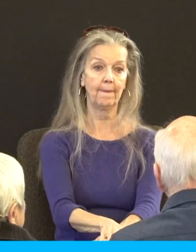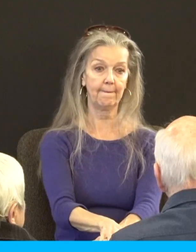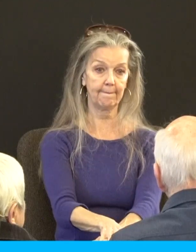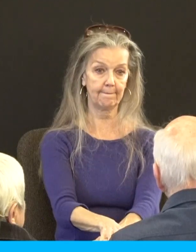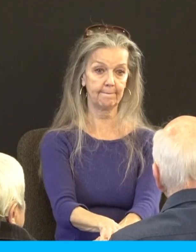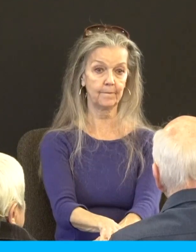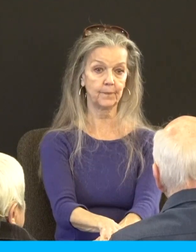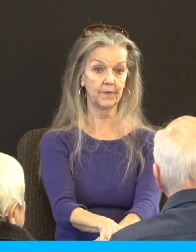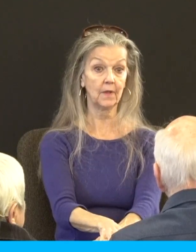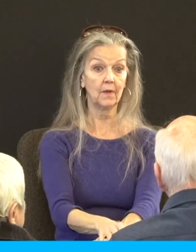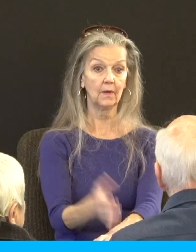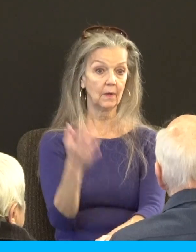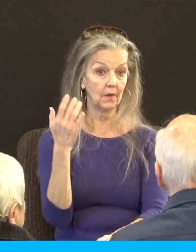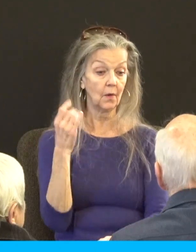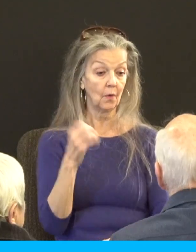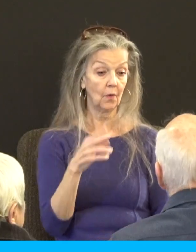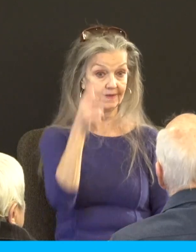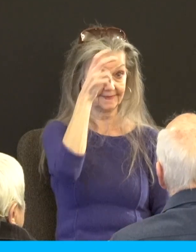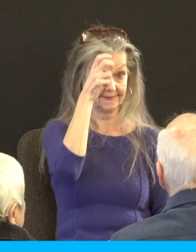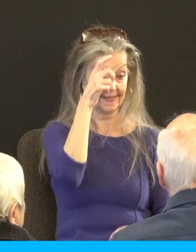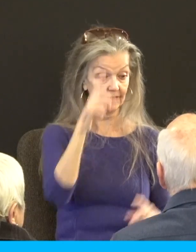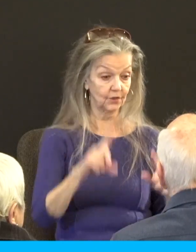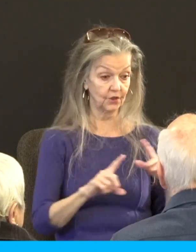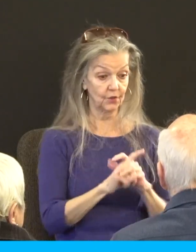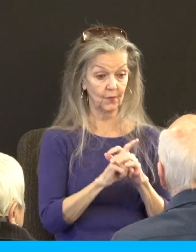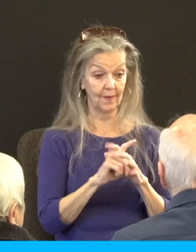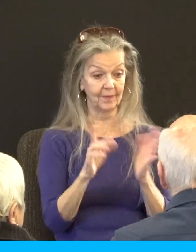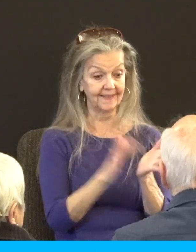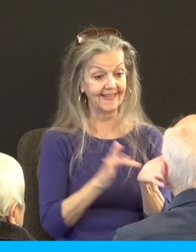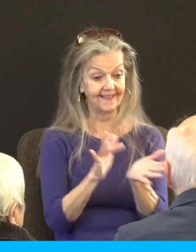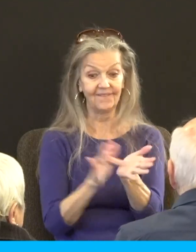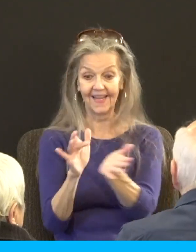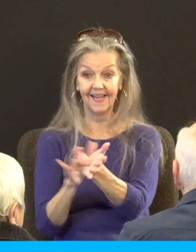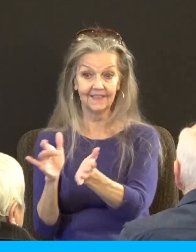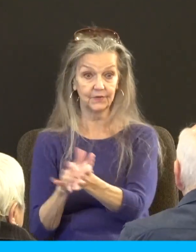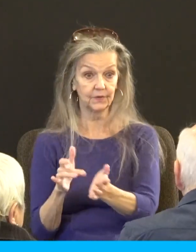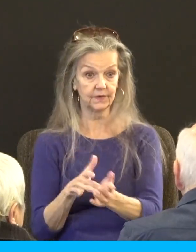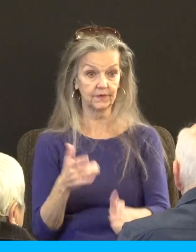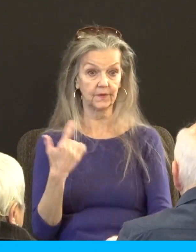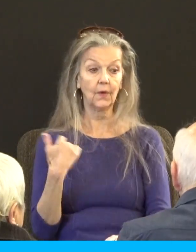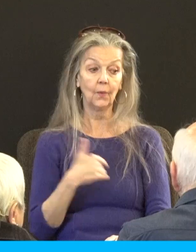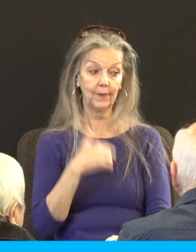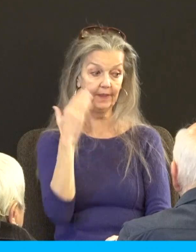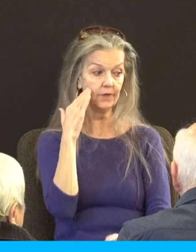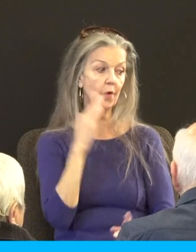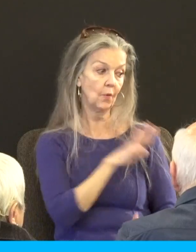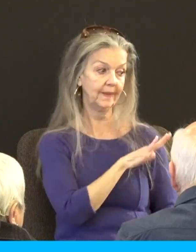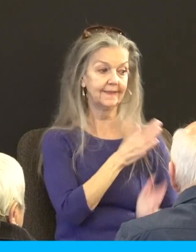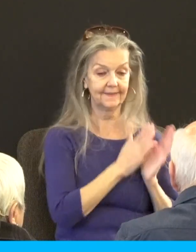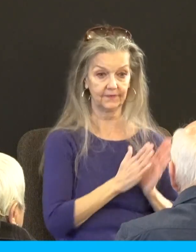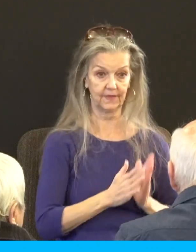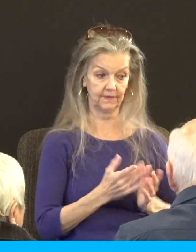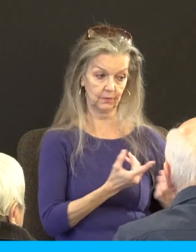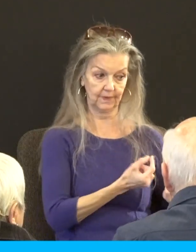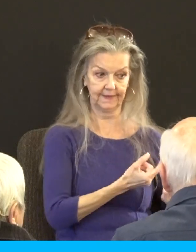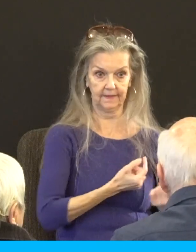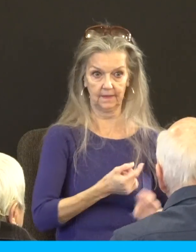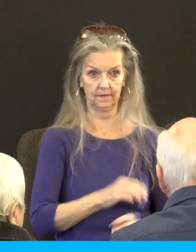lest Satan should get advantage of us for we are not ignorant of his devices he'll use sin